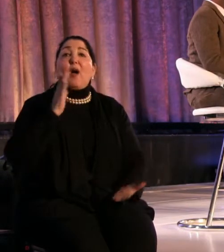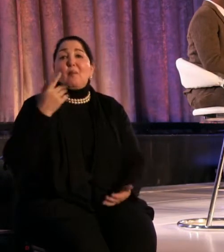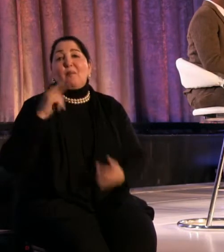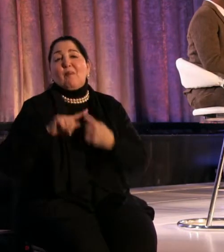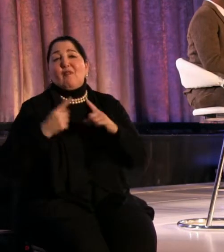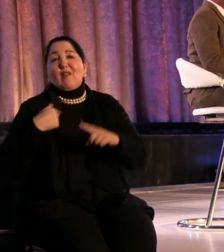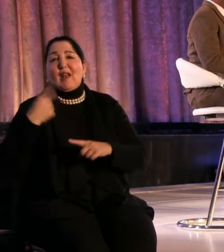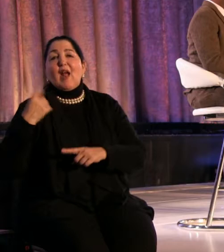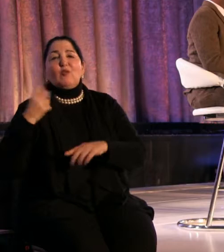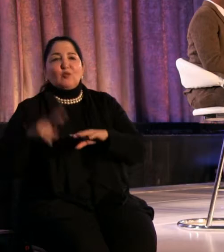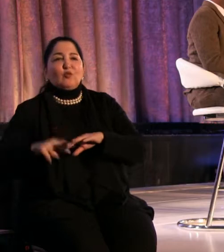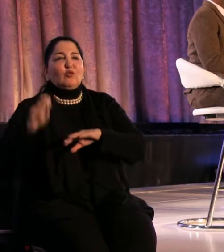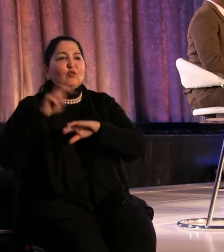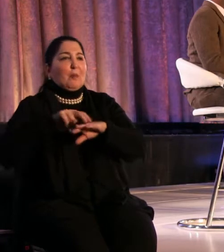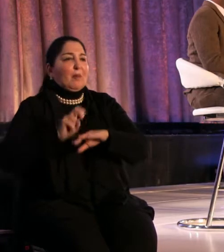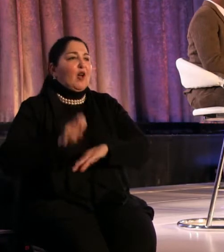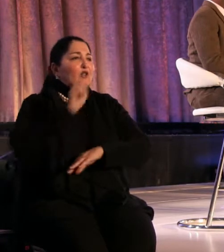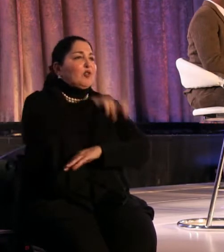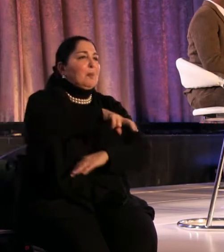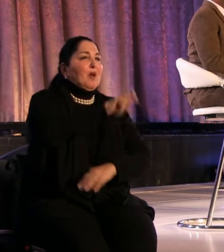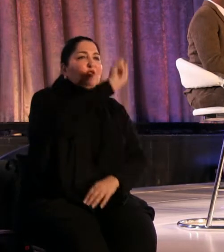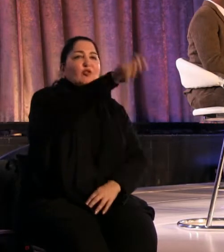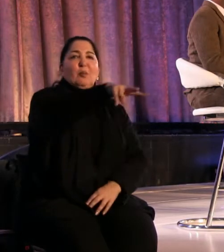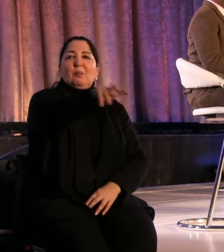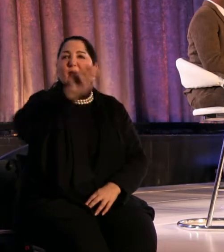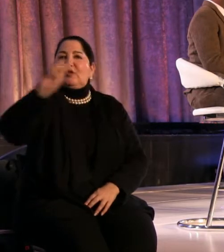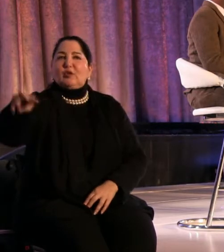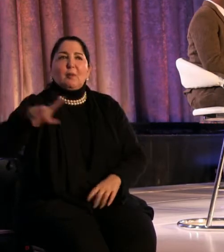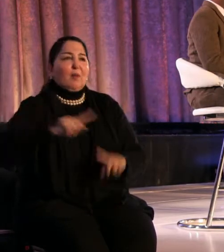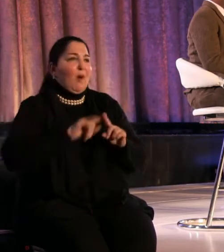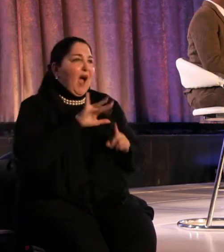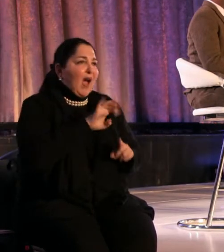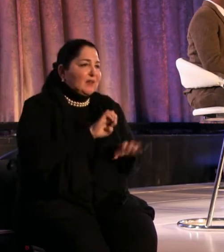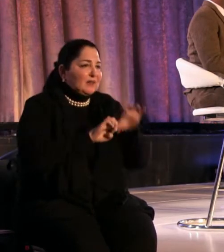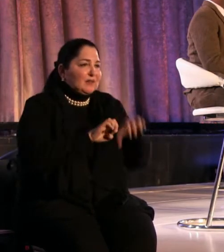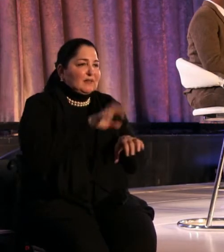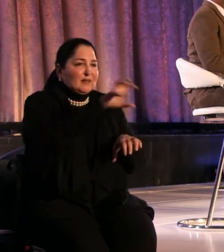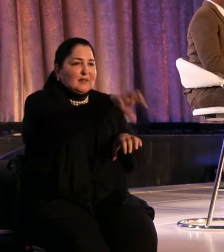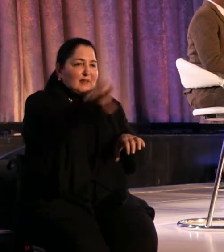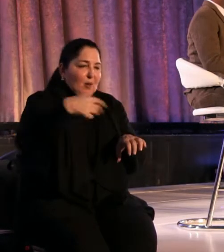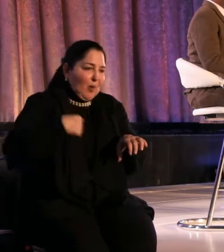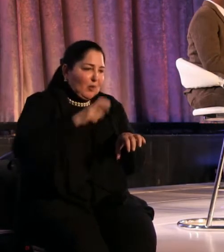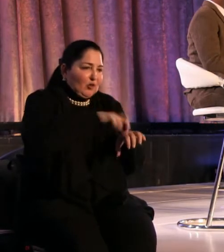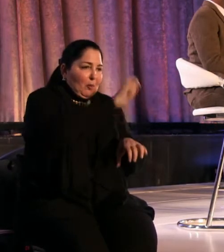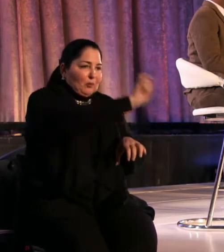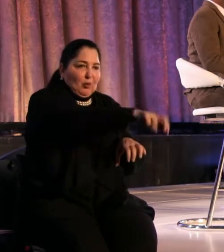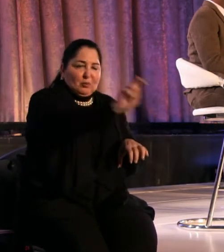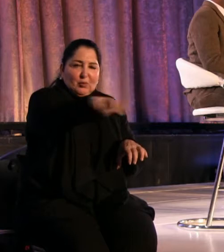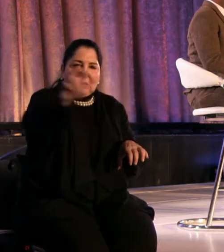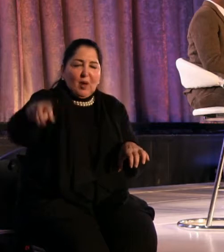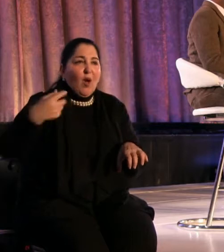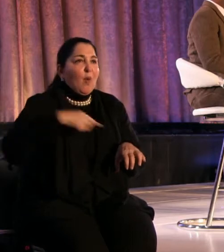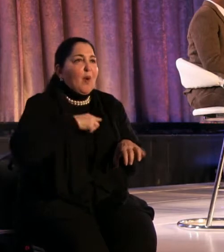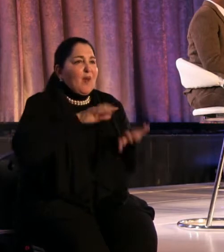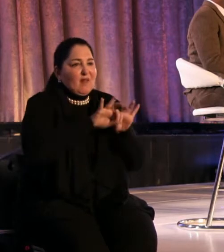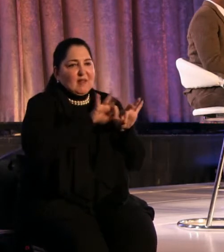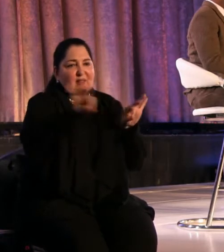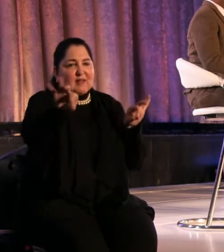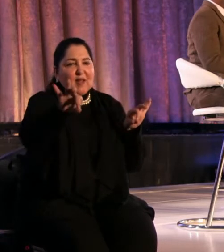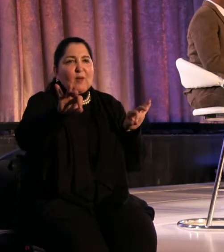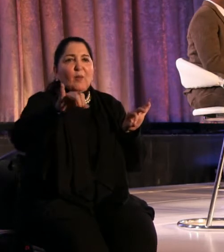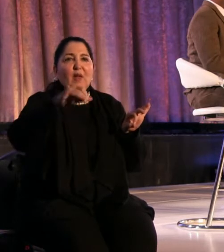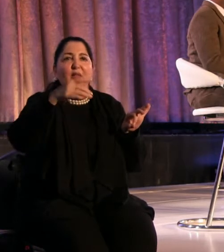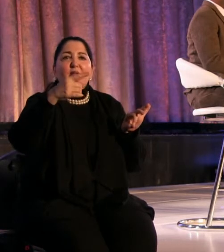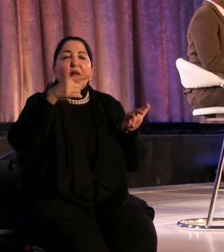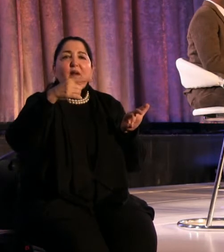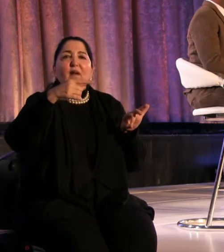piece of ice to piece of ice and we'd have a stick with a string around it. And you're jigging